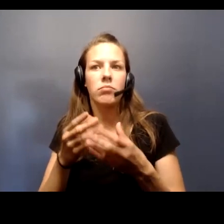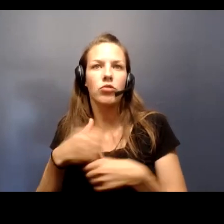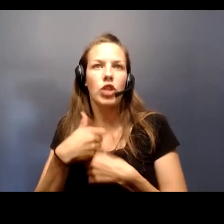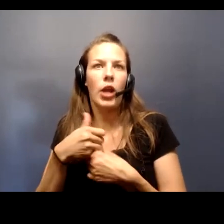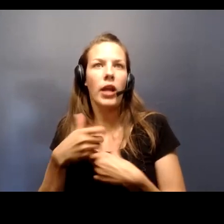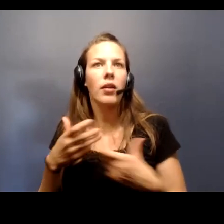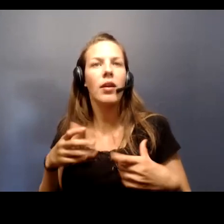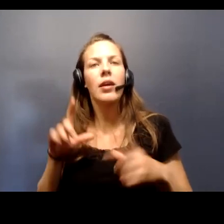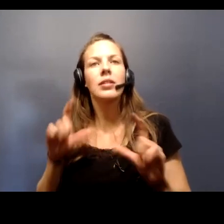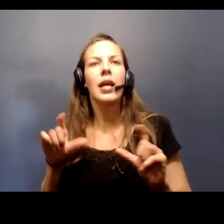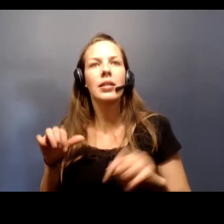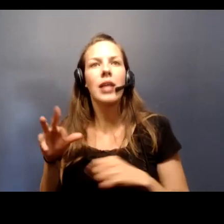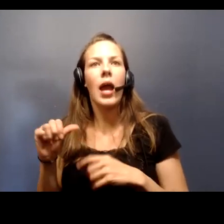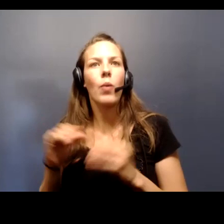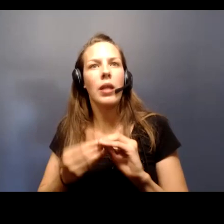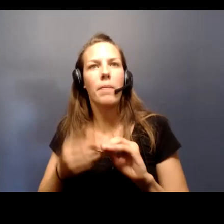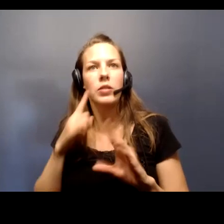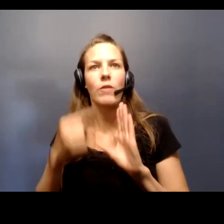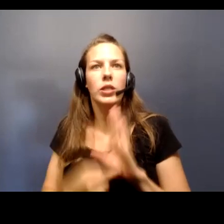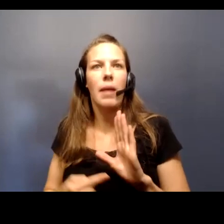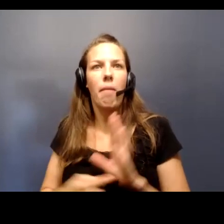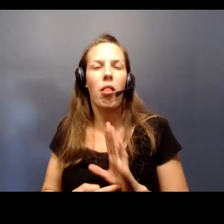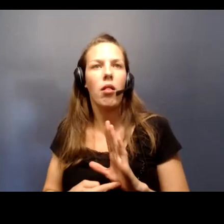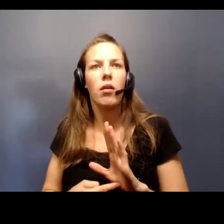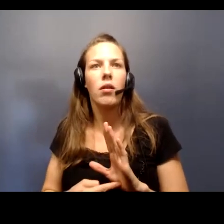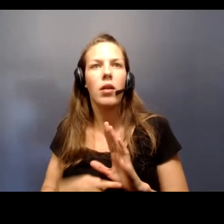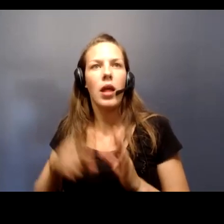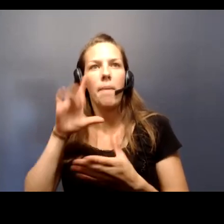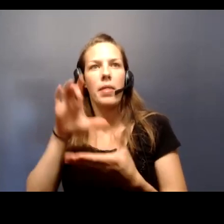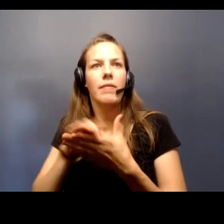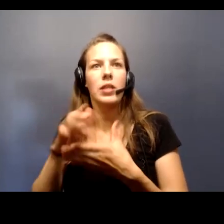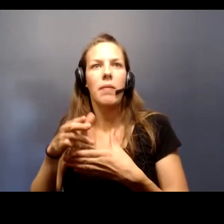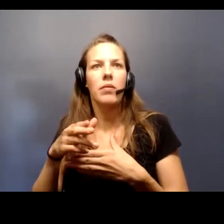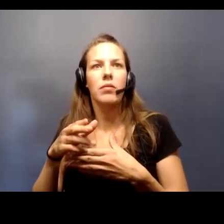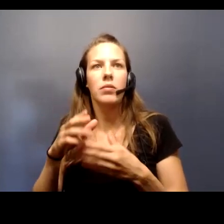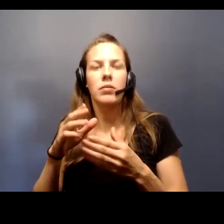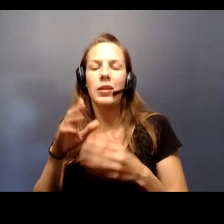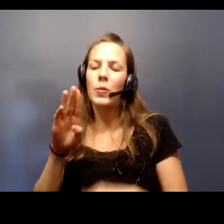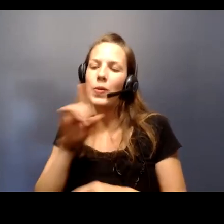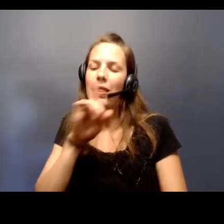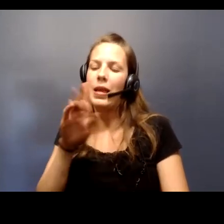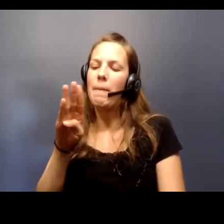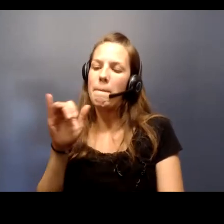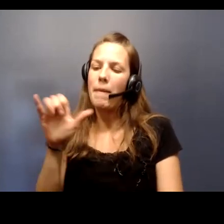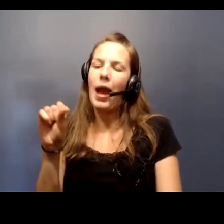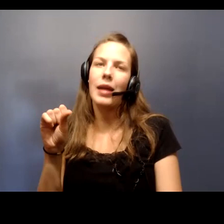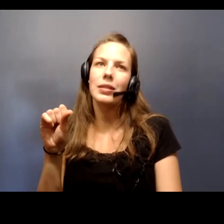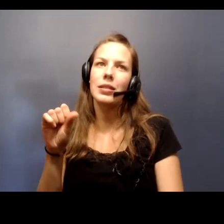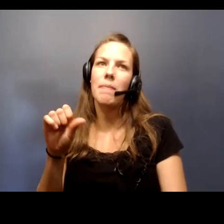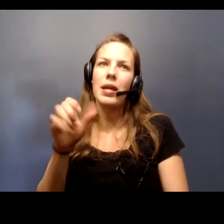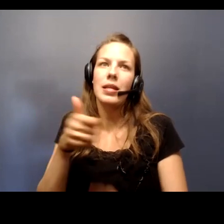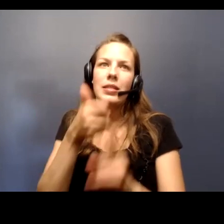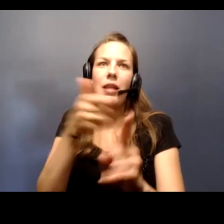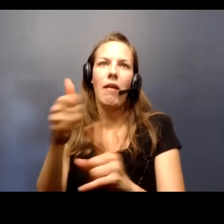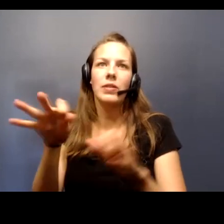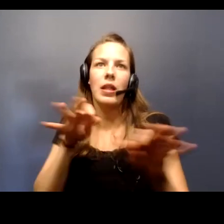Test Iowa numbers, for example, I believe to be highly biased by self-selection of the people